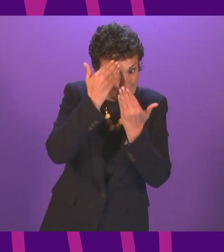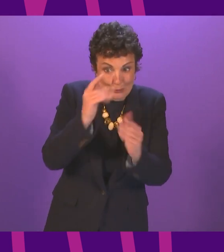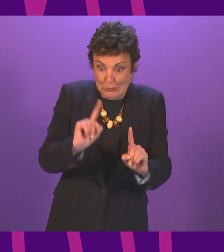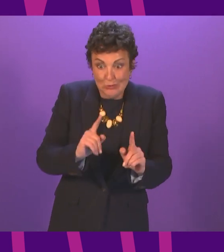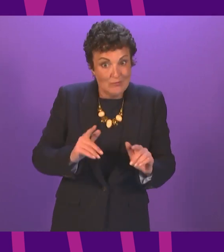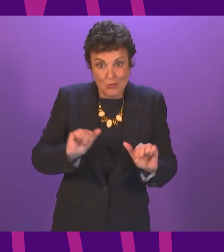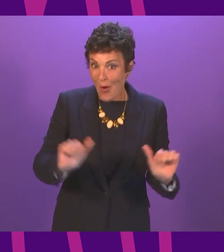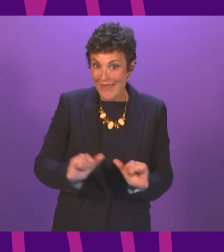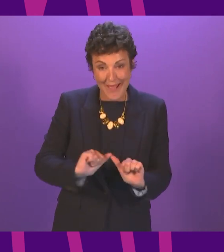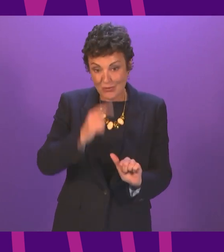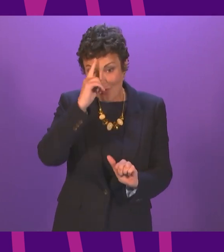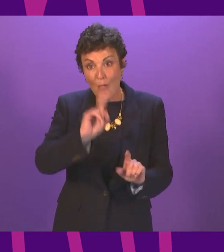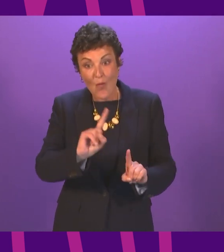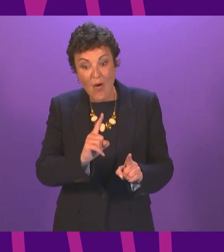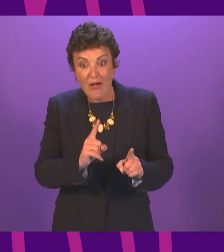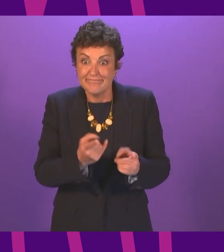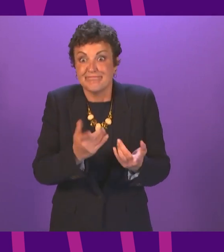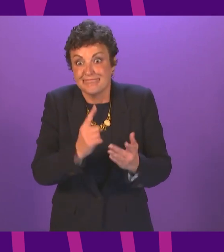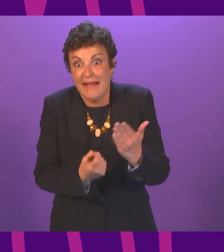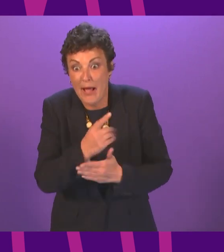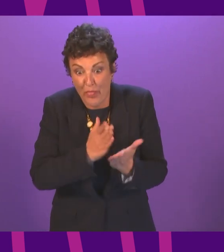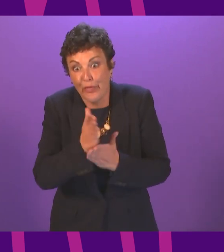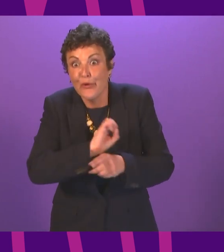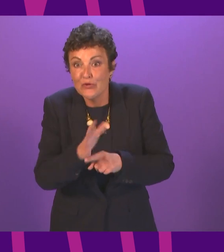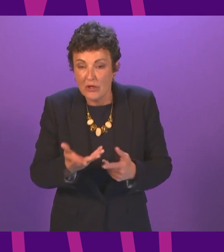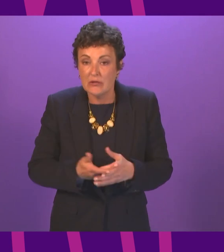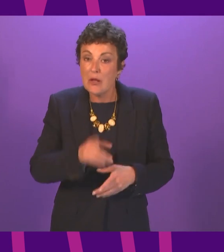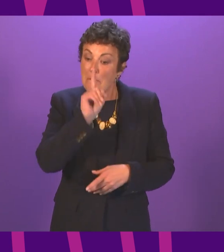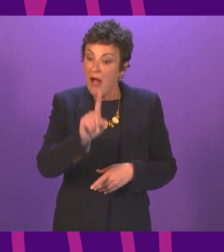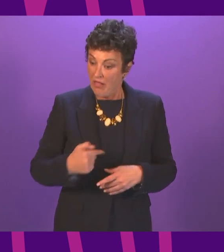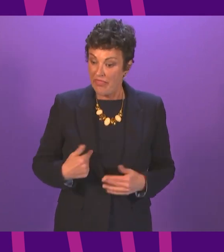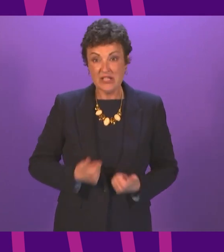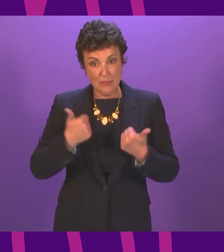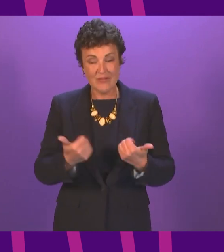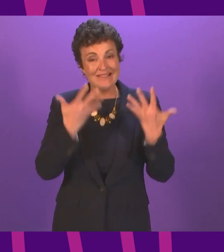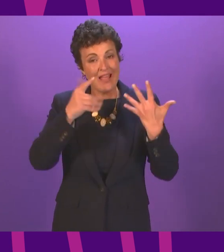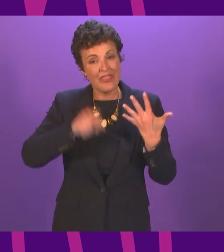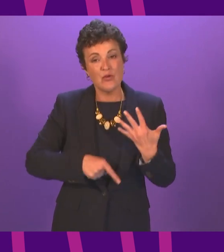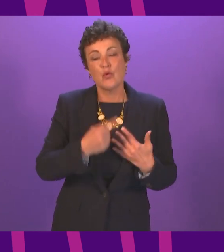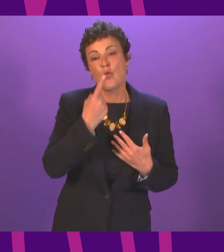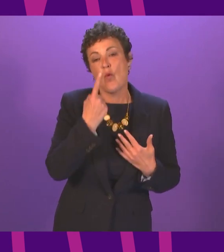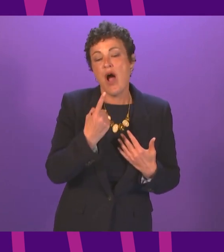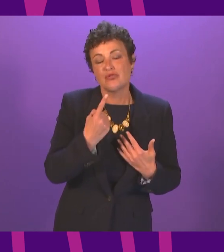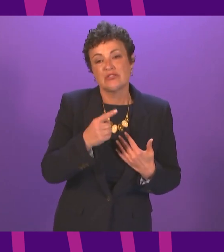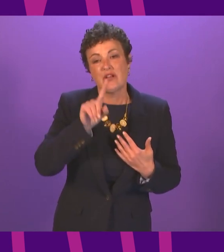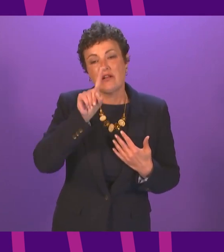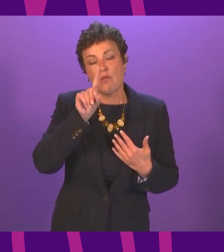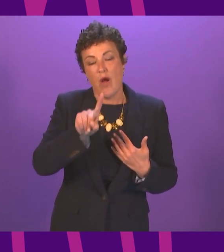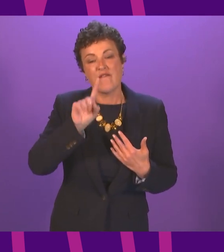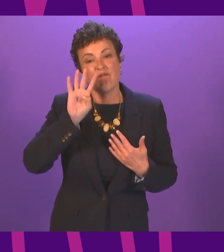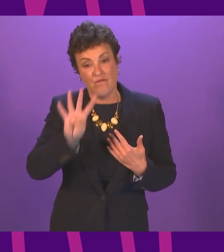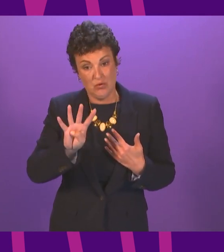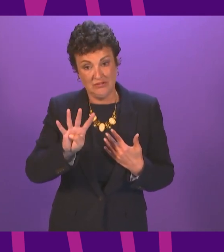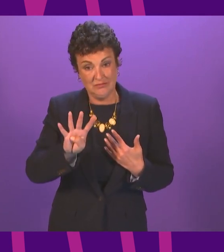the immediate consequence of this of course is as of this morning 10,114 loved souls lost to